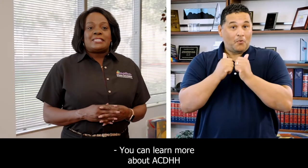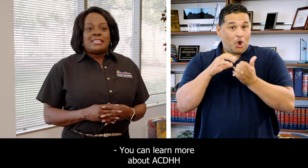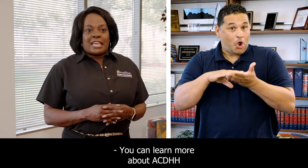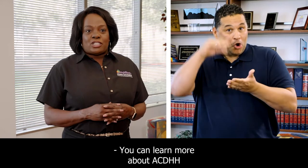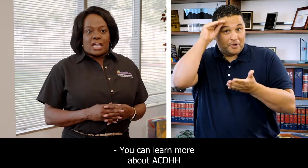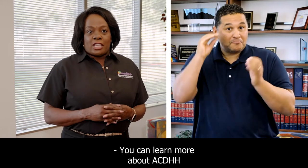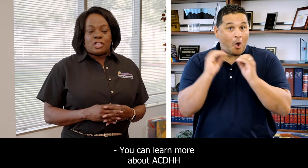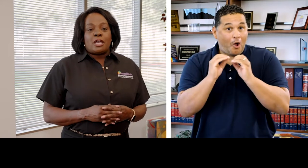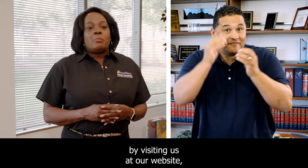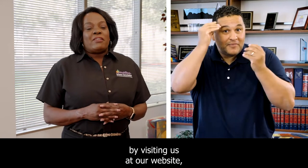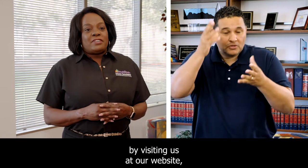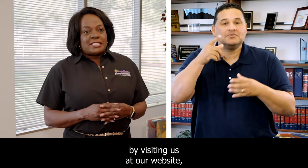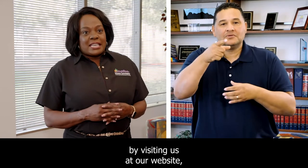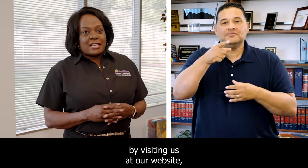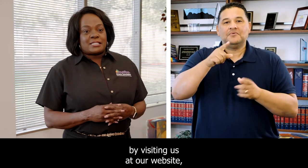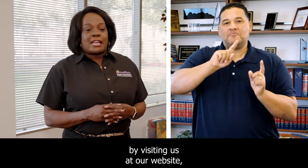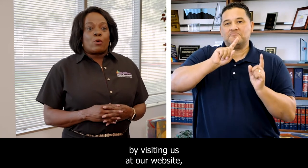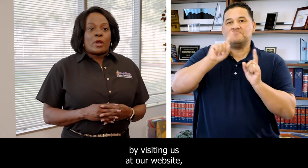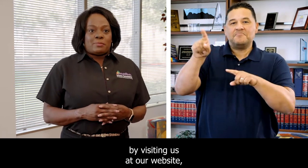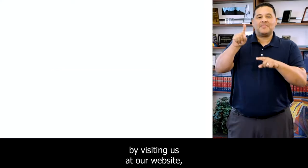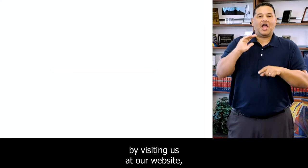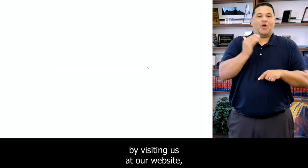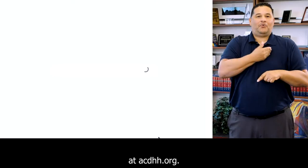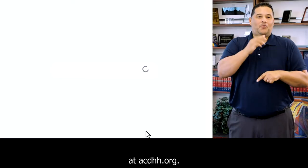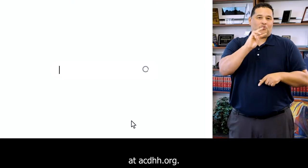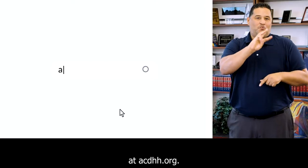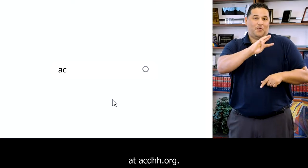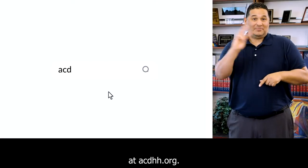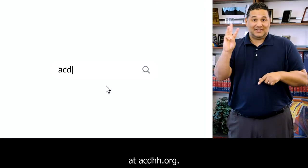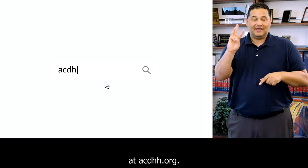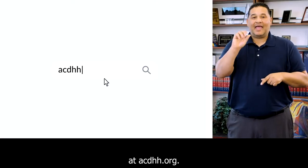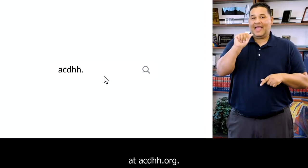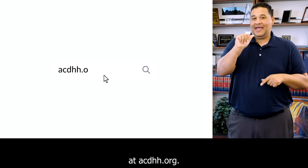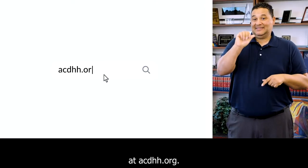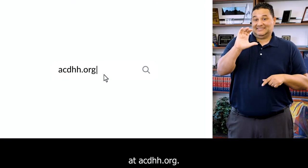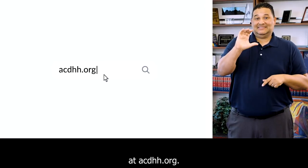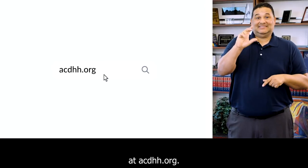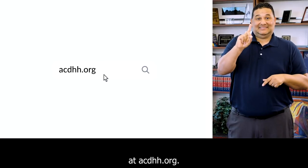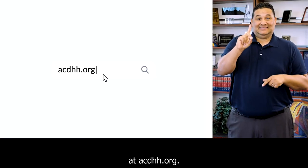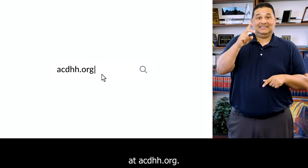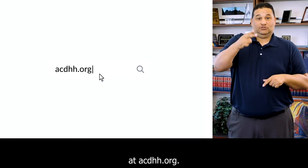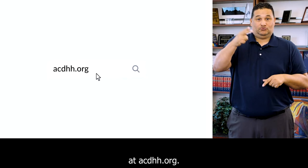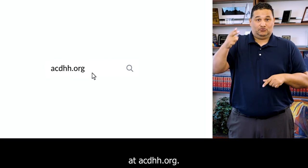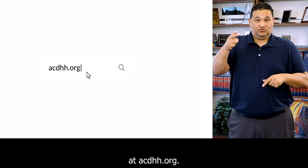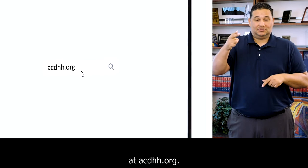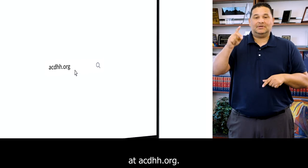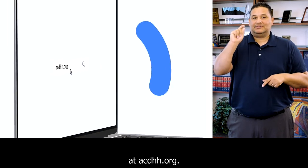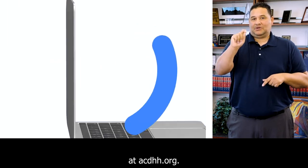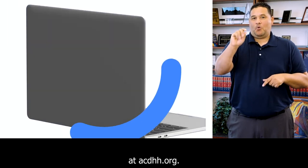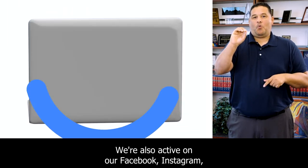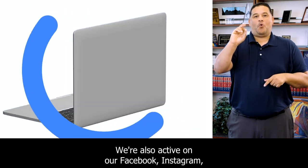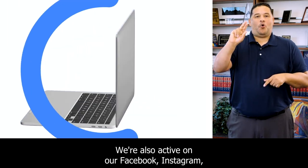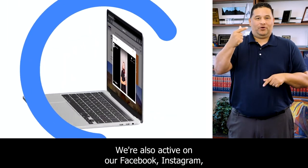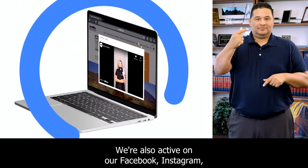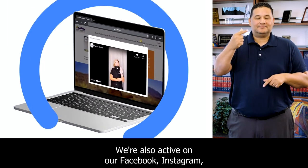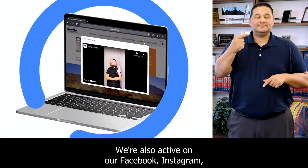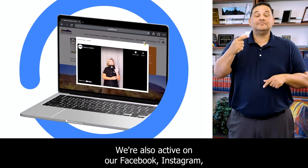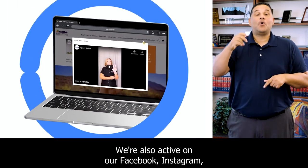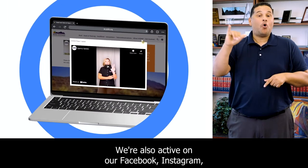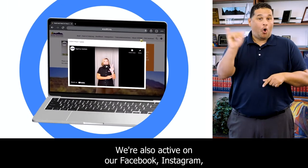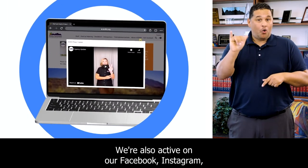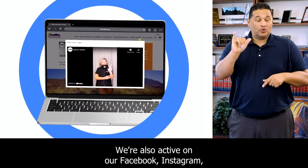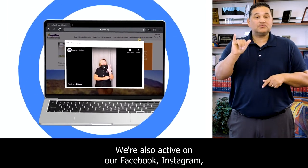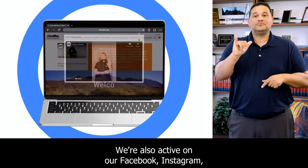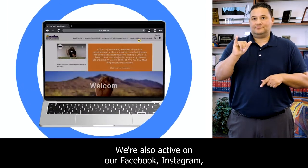about ACDHH by visiting us at our website at acdhh.org. We're also